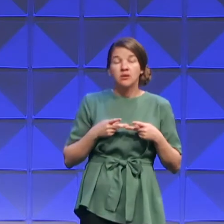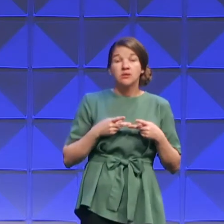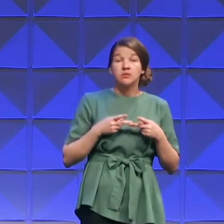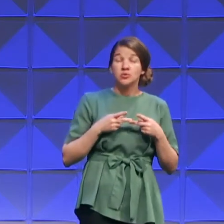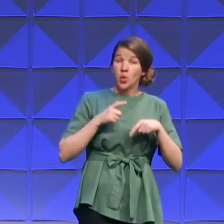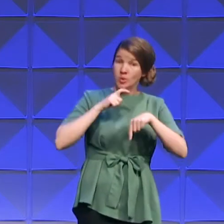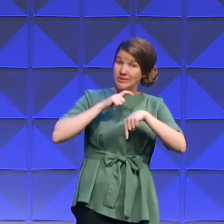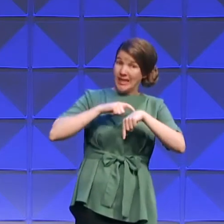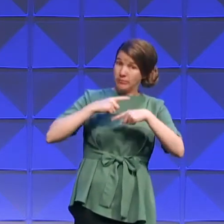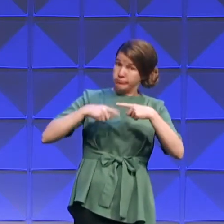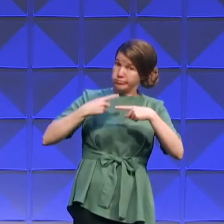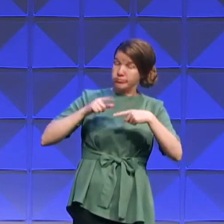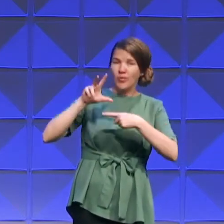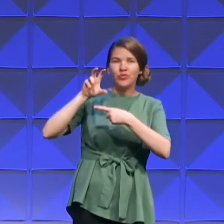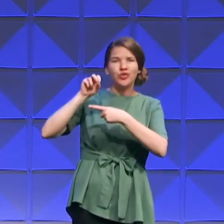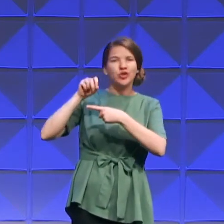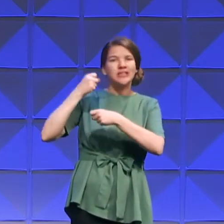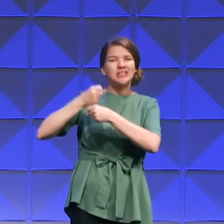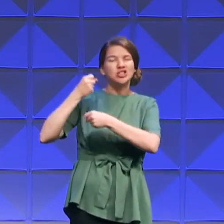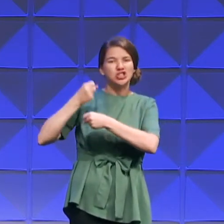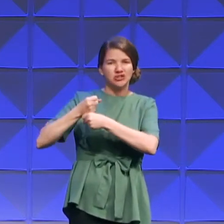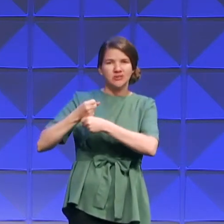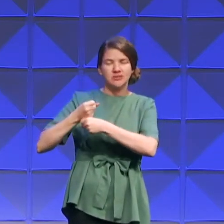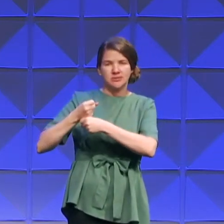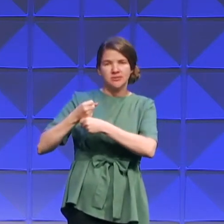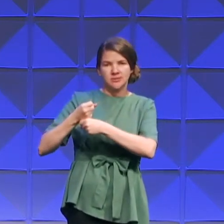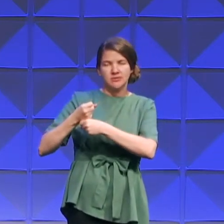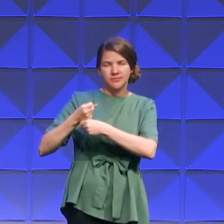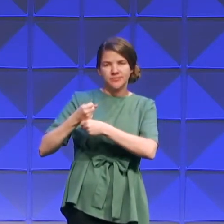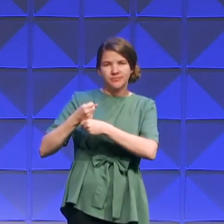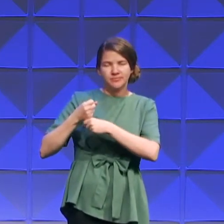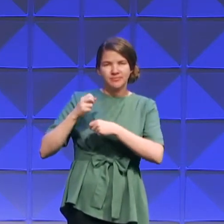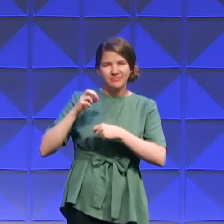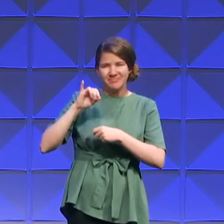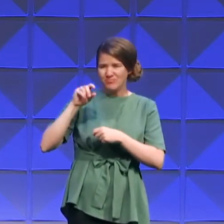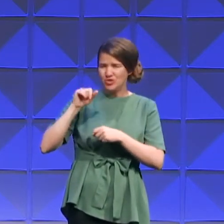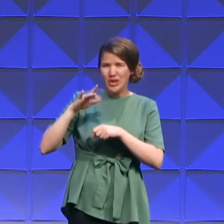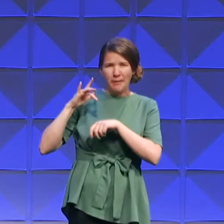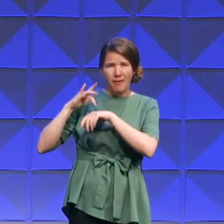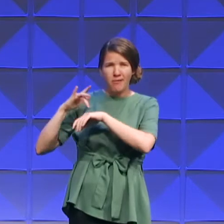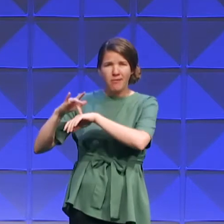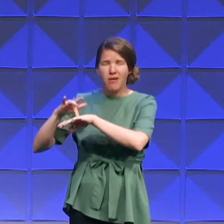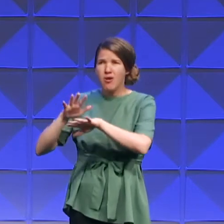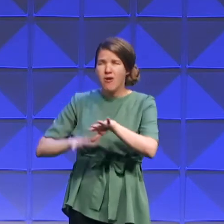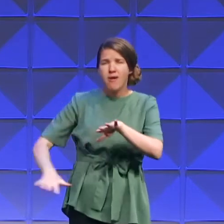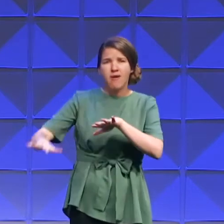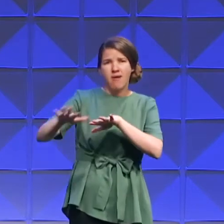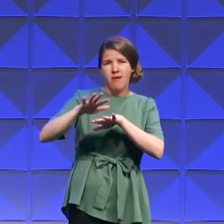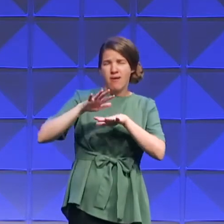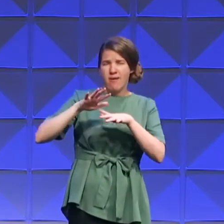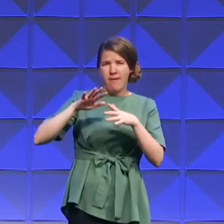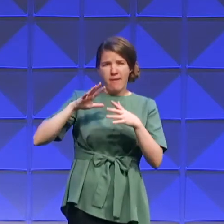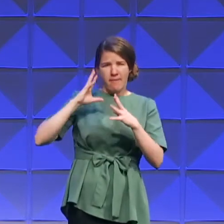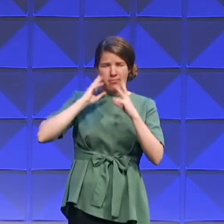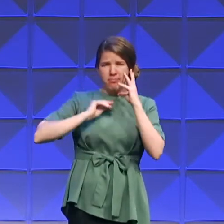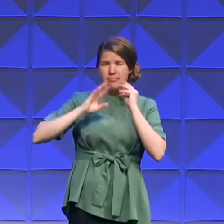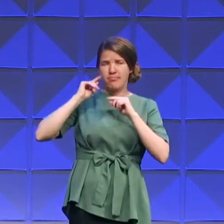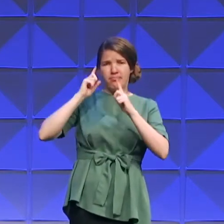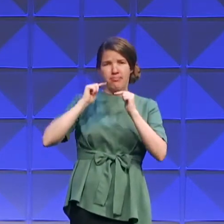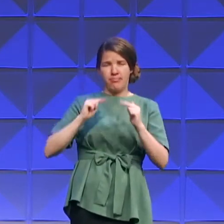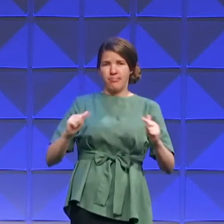since Jacob has been a wanderer. He's been all over. He's gone through all kinds of things.